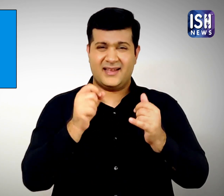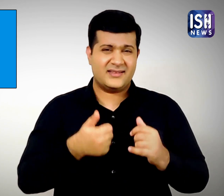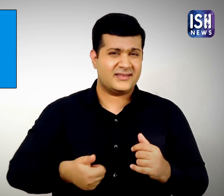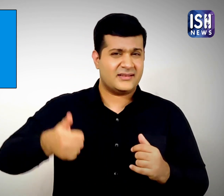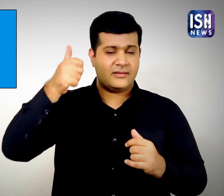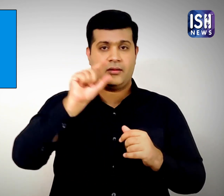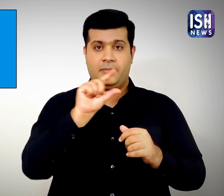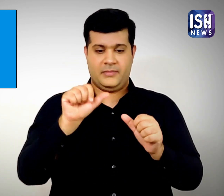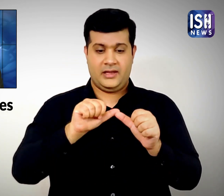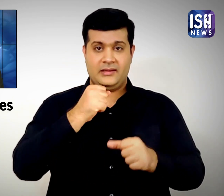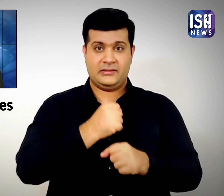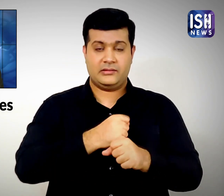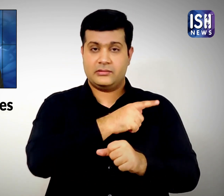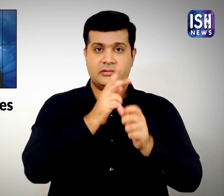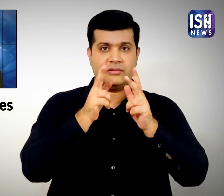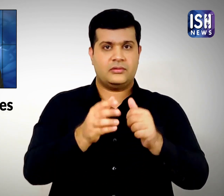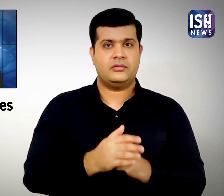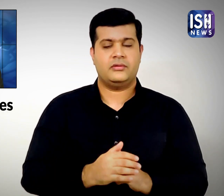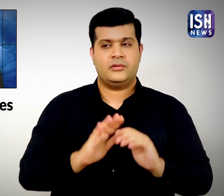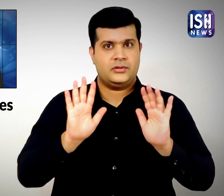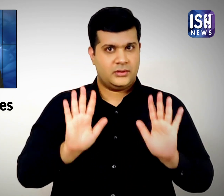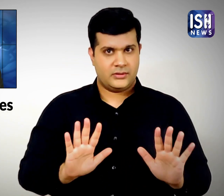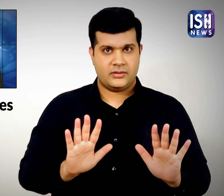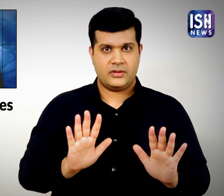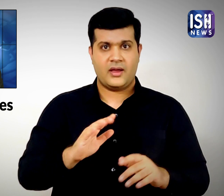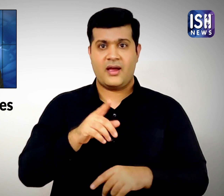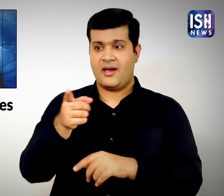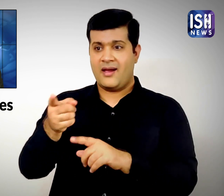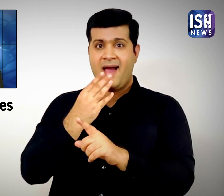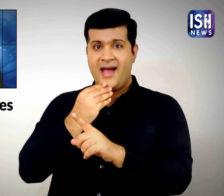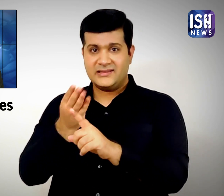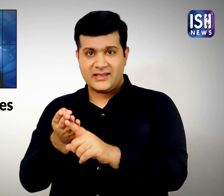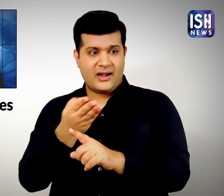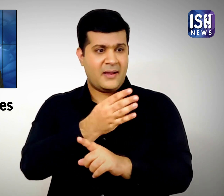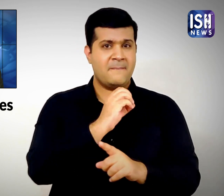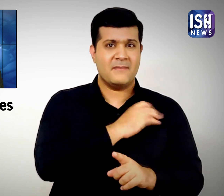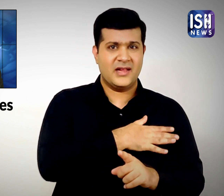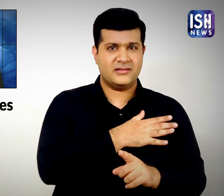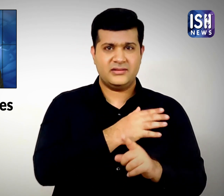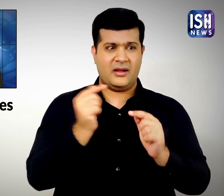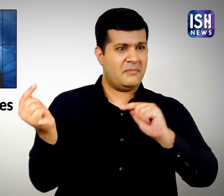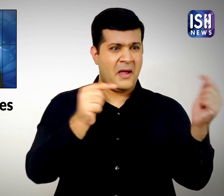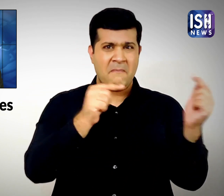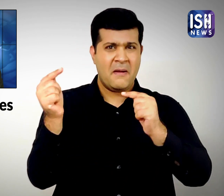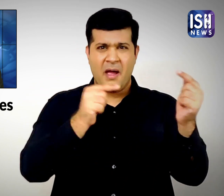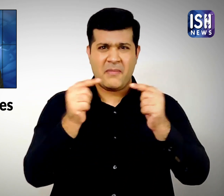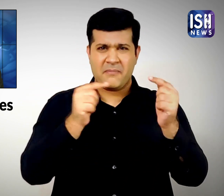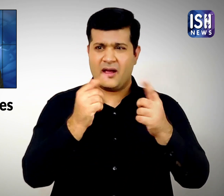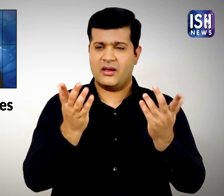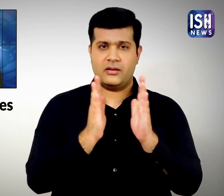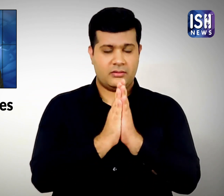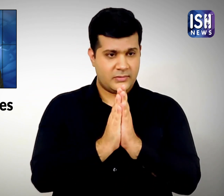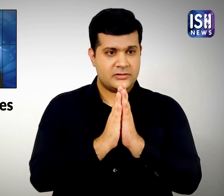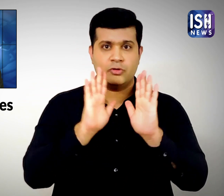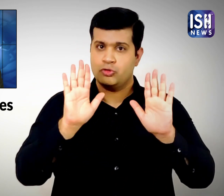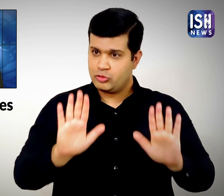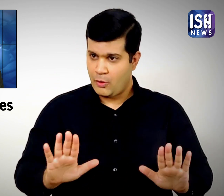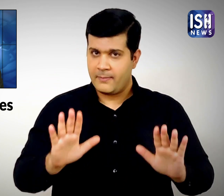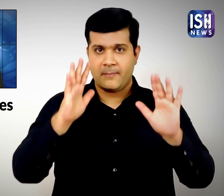United Nations Secretary-General Antonio Guterres has pleaded for an immediate end to the deadly Israeli-Palestinian violence.